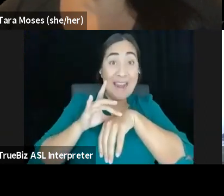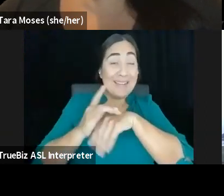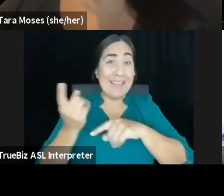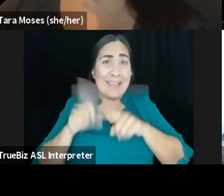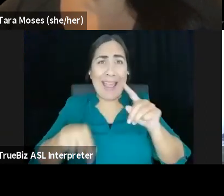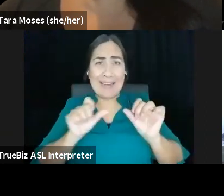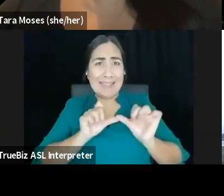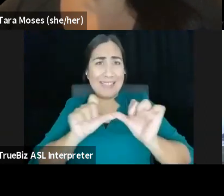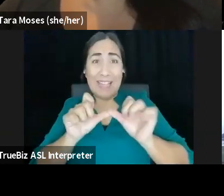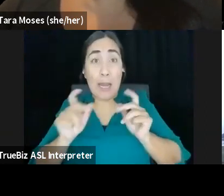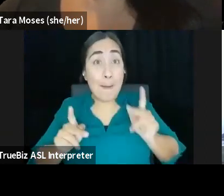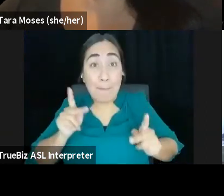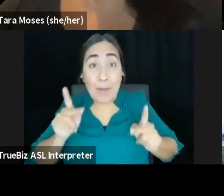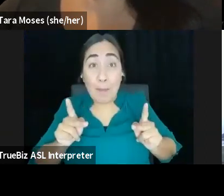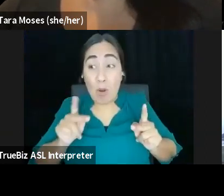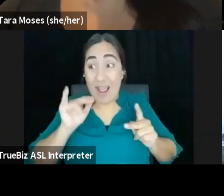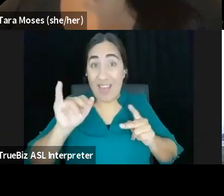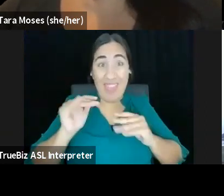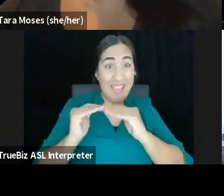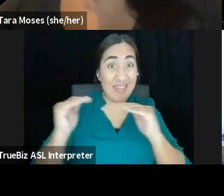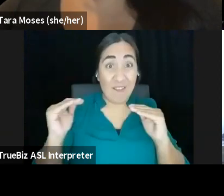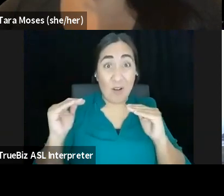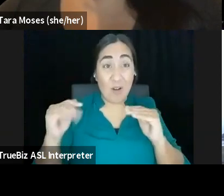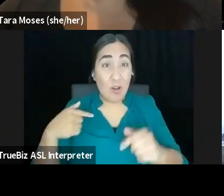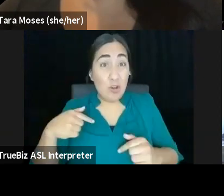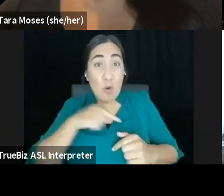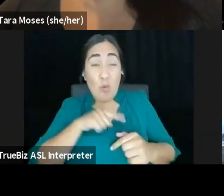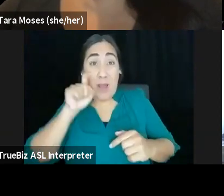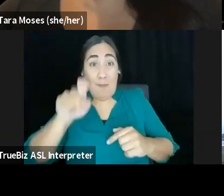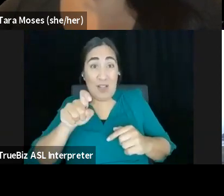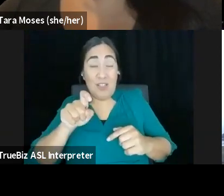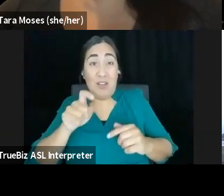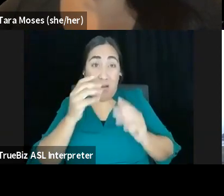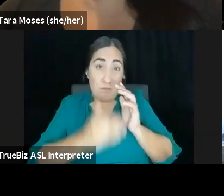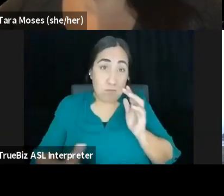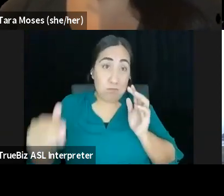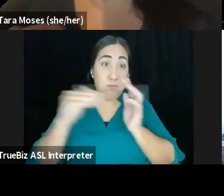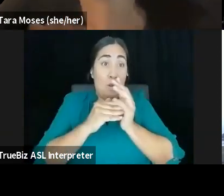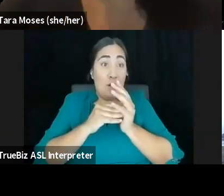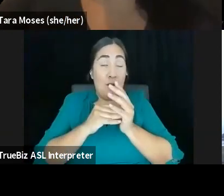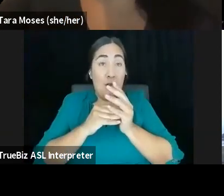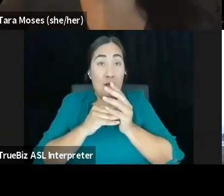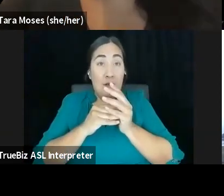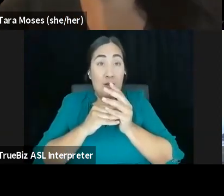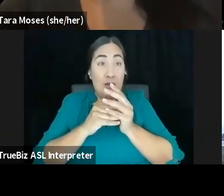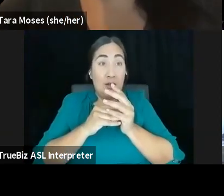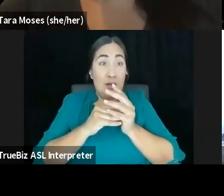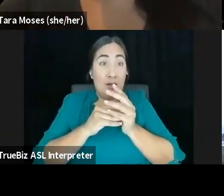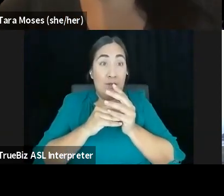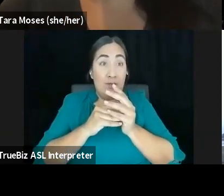at that level. So we have to regenerate. We have to re, we have to heal the planet and